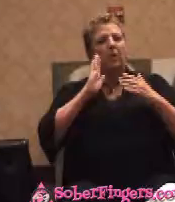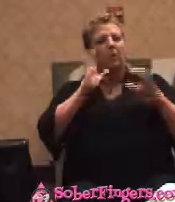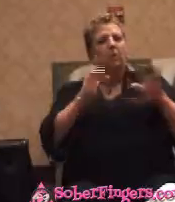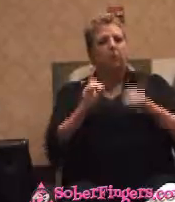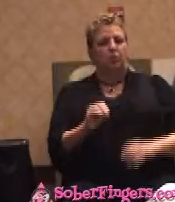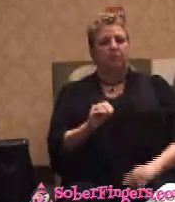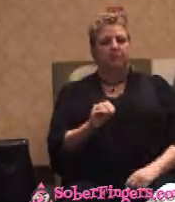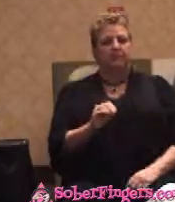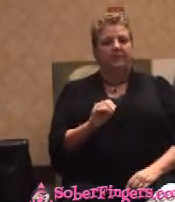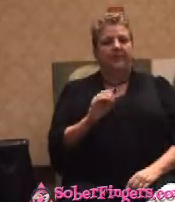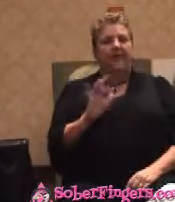recovery began.